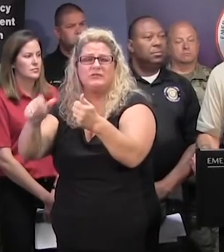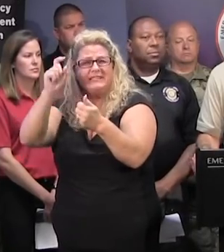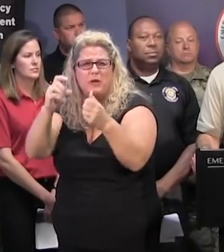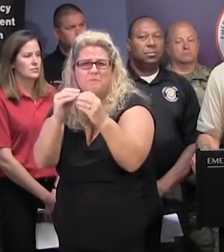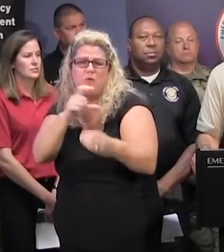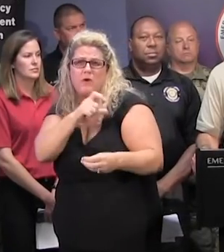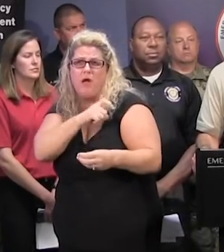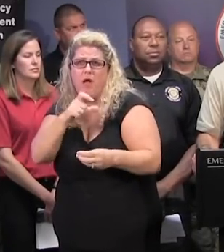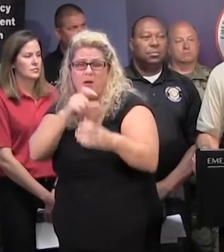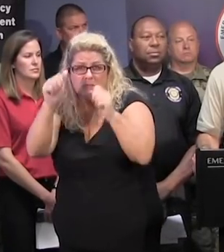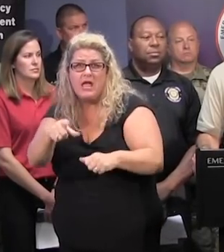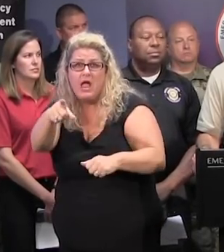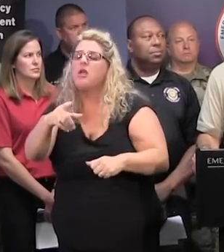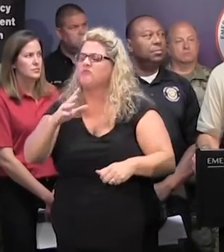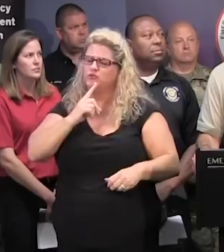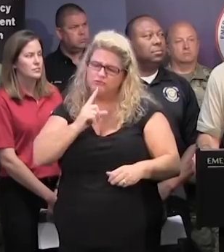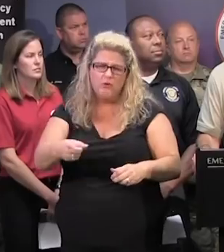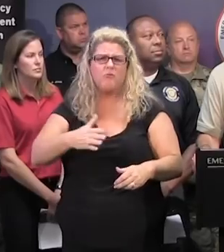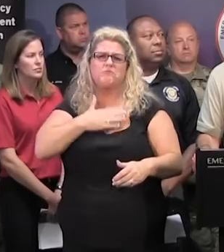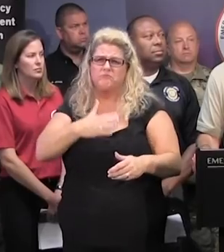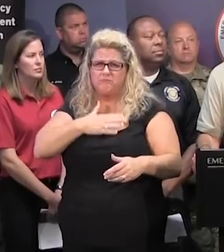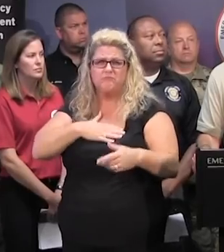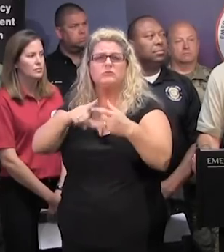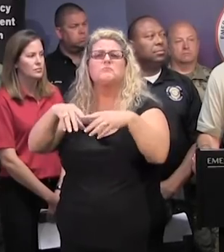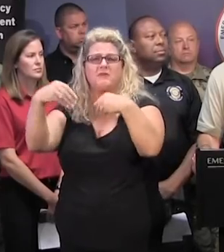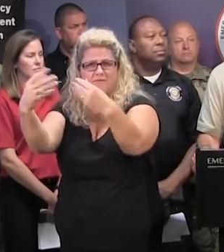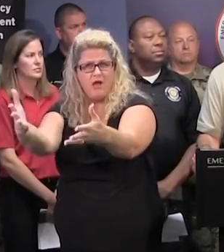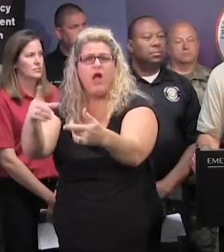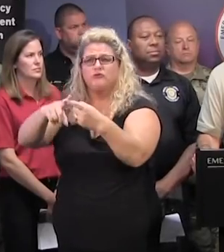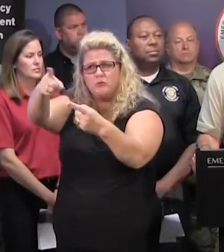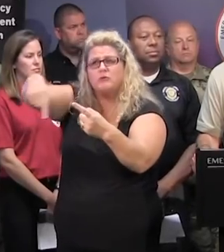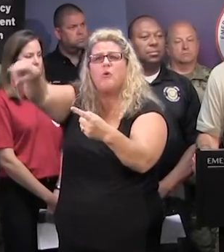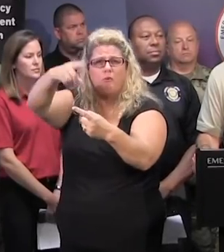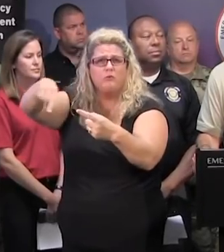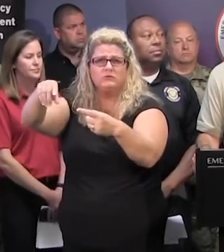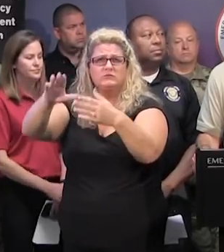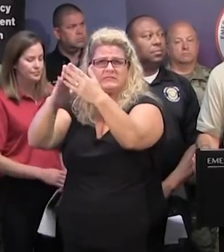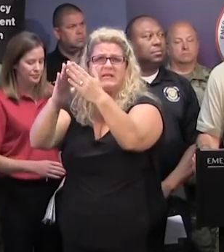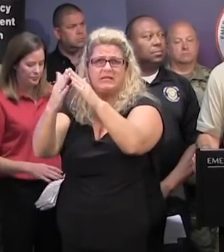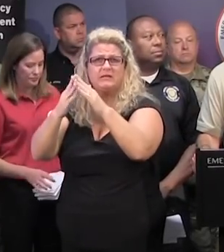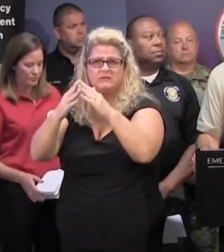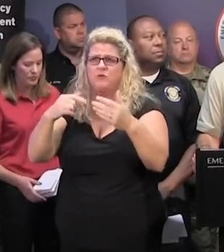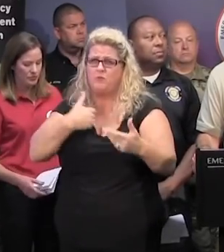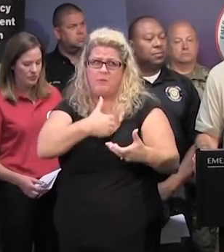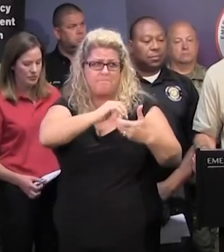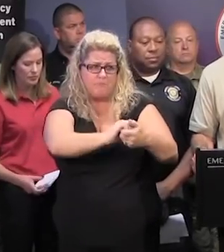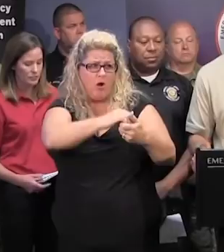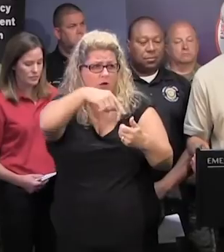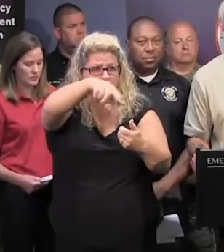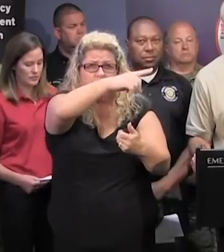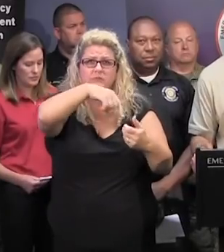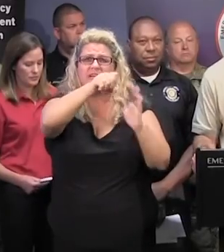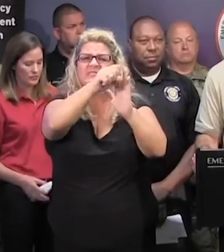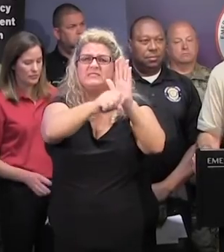enforcement assistance. We will be providing that law enforcement assistance to those agencies with all of our partners, state law